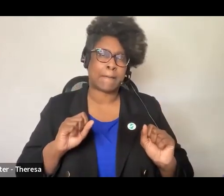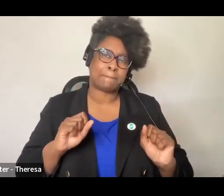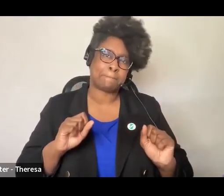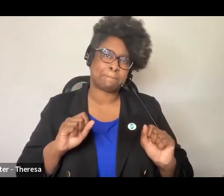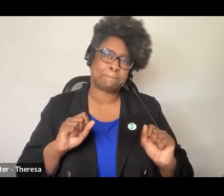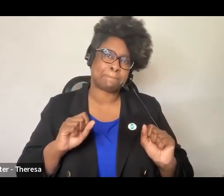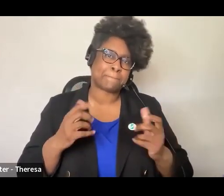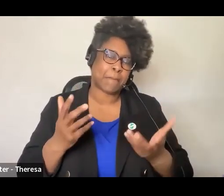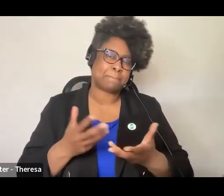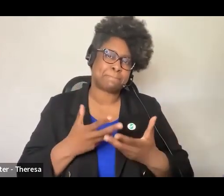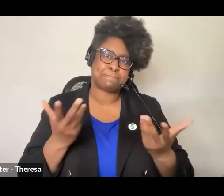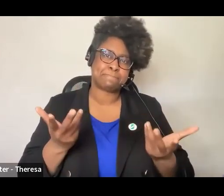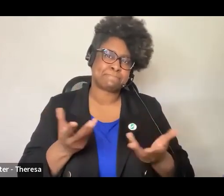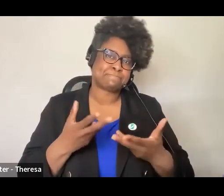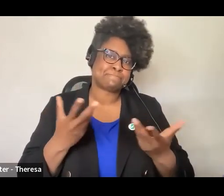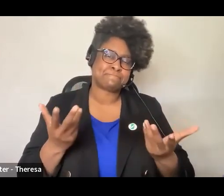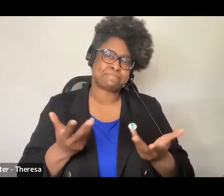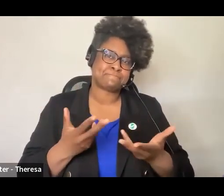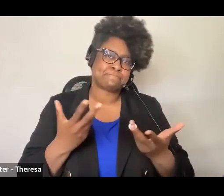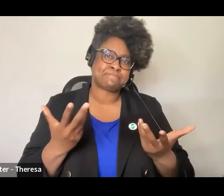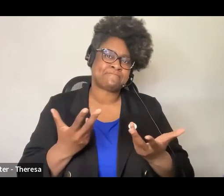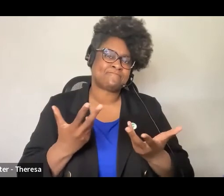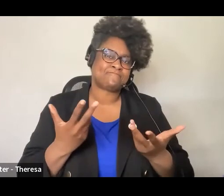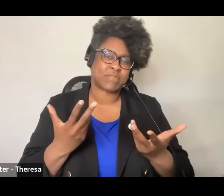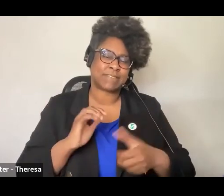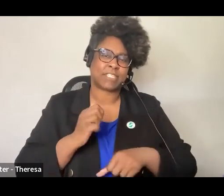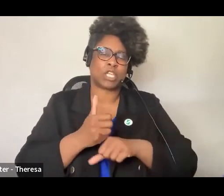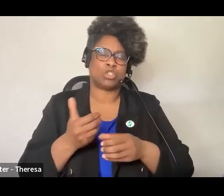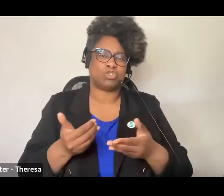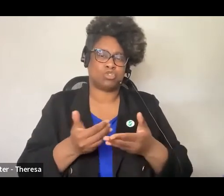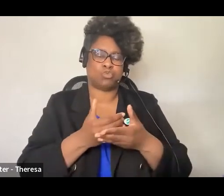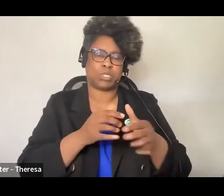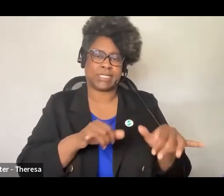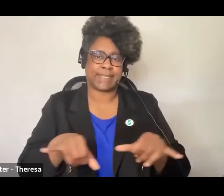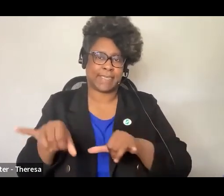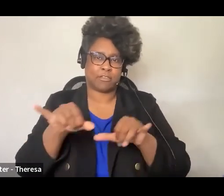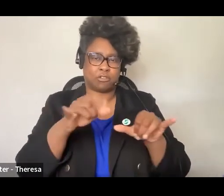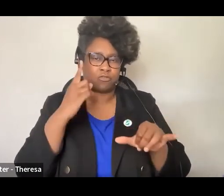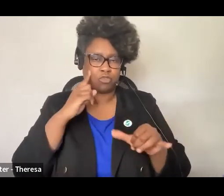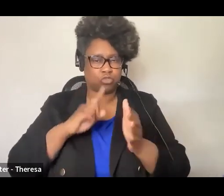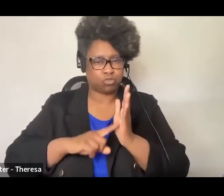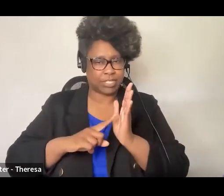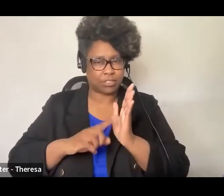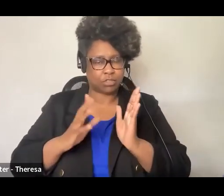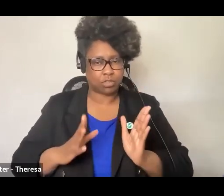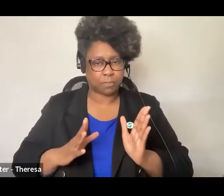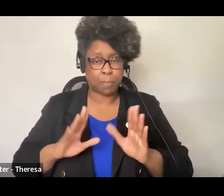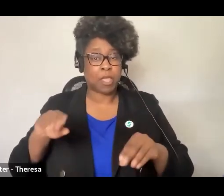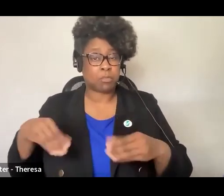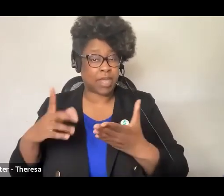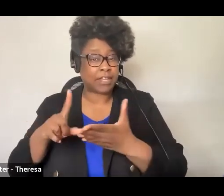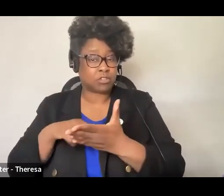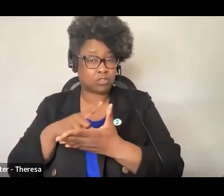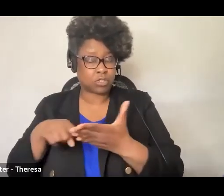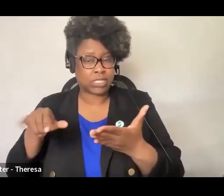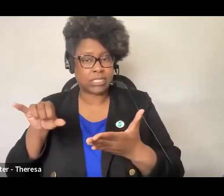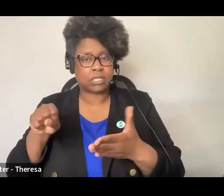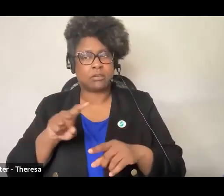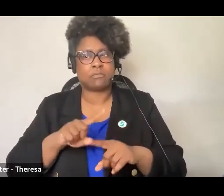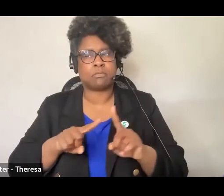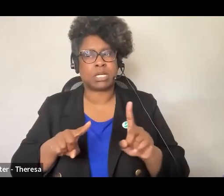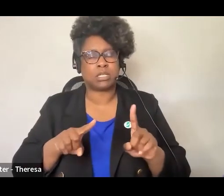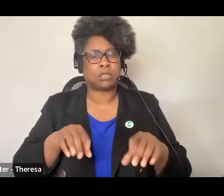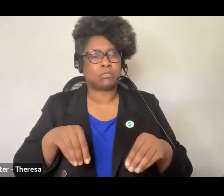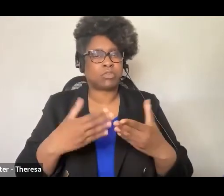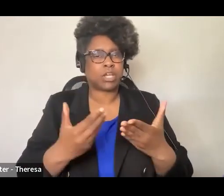new standard as researchers to really give, in addition to providing the critiques like I outlined, but also give some